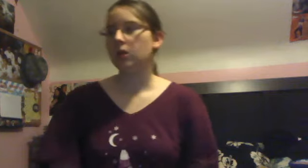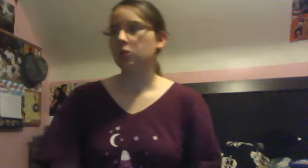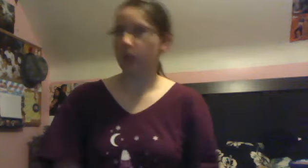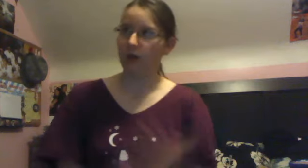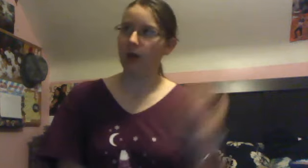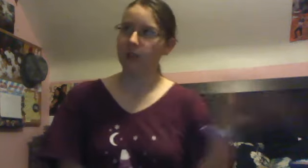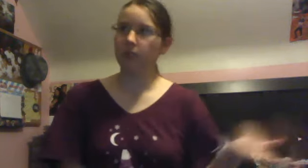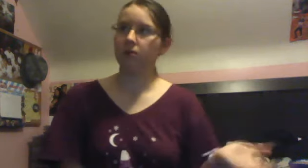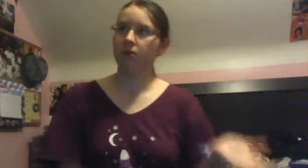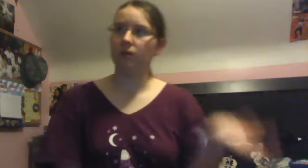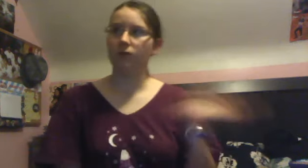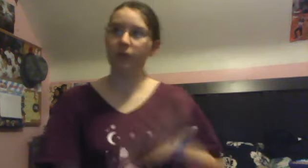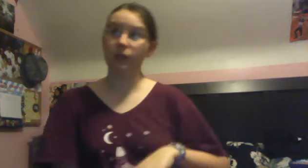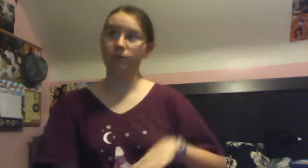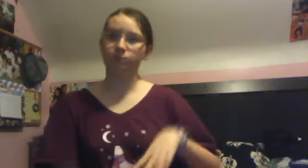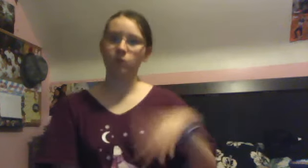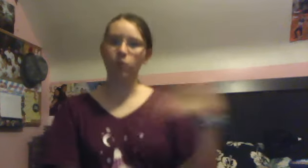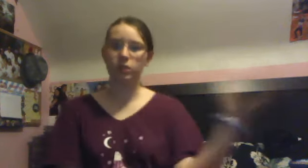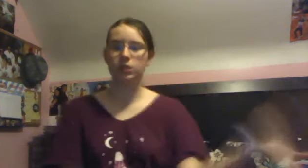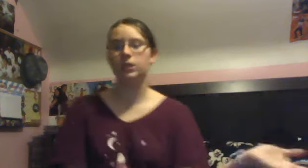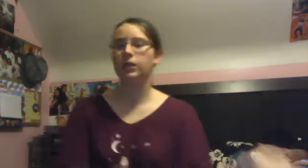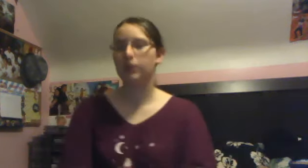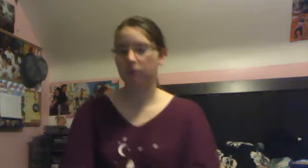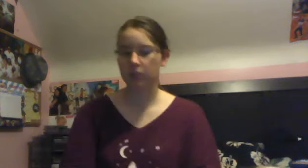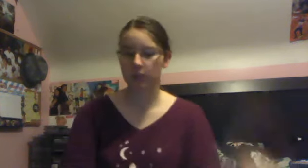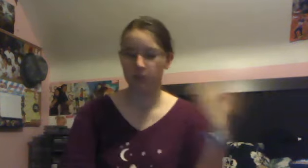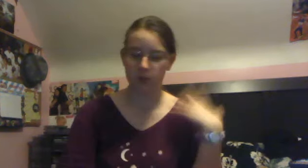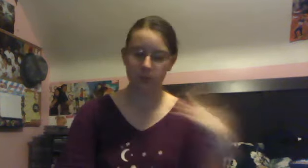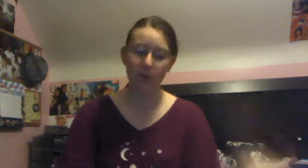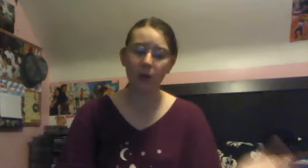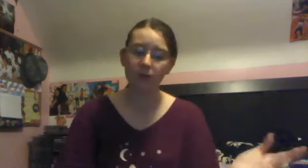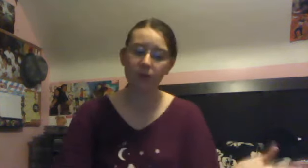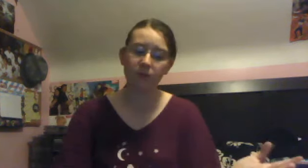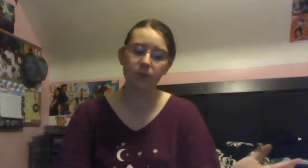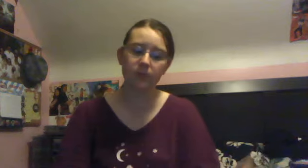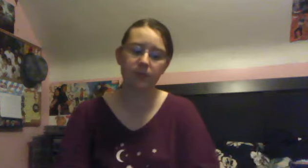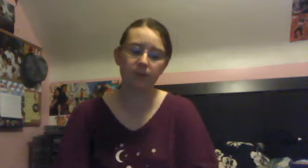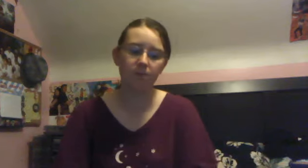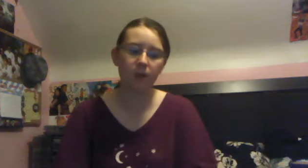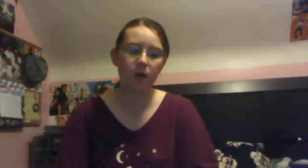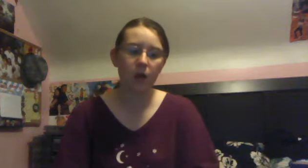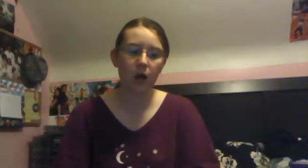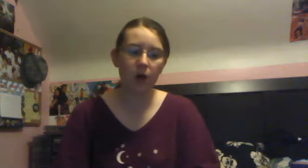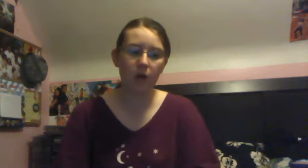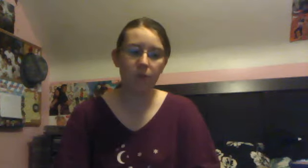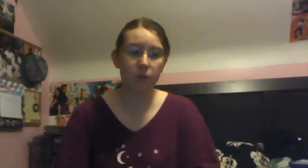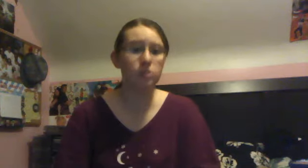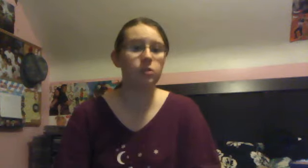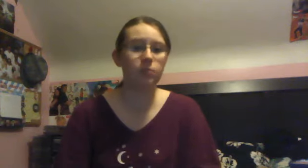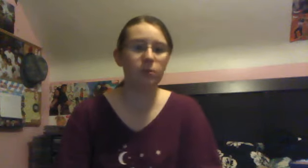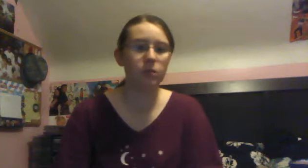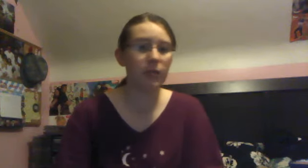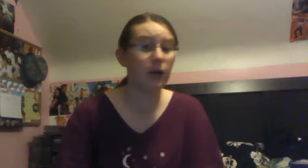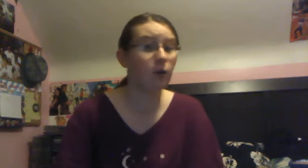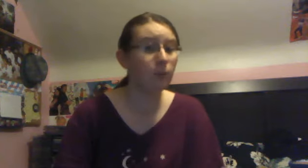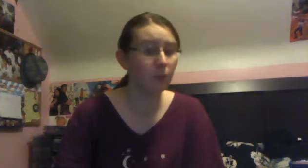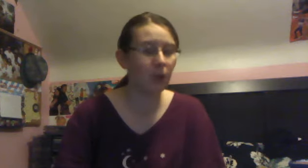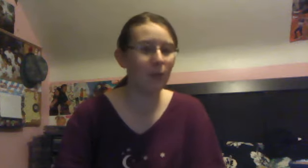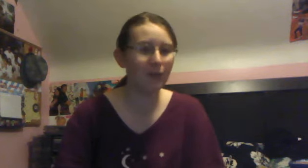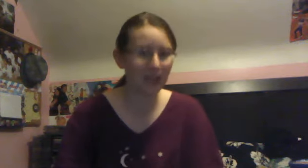yeah. I'll ask if he wants to see it. he can see it as well as my boyfriend, if he wants to see it. Um, there are certain people that I, people I would allow